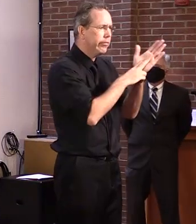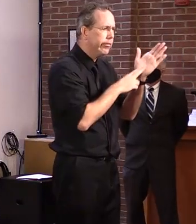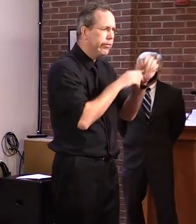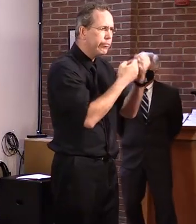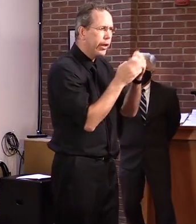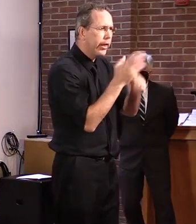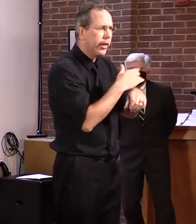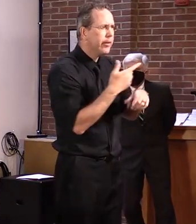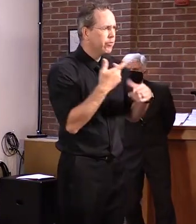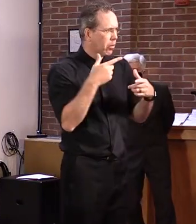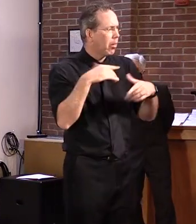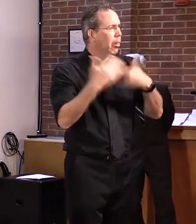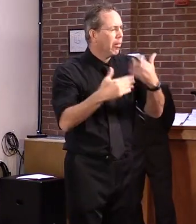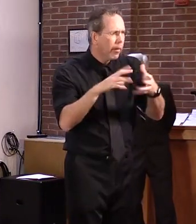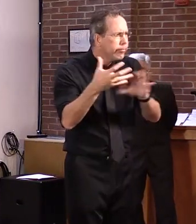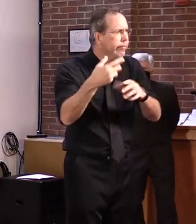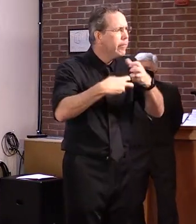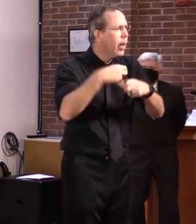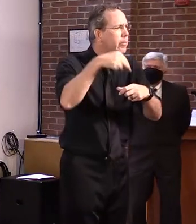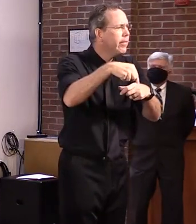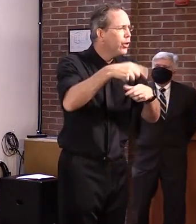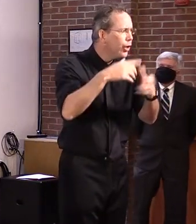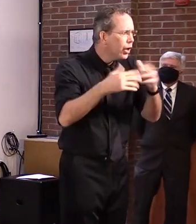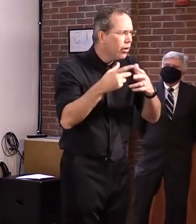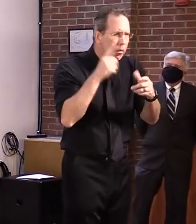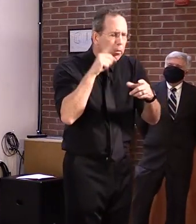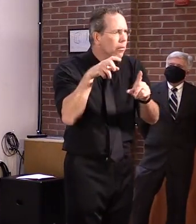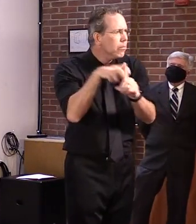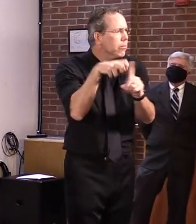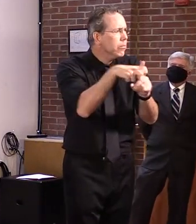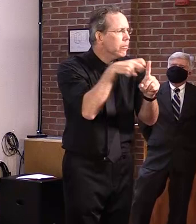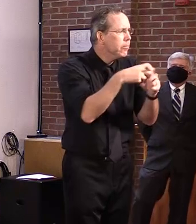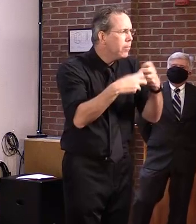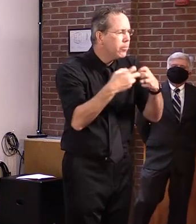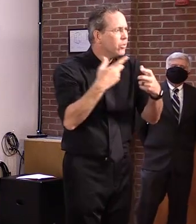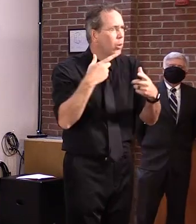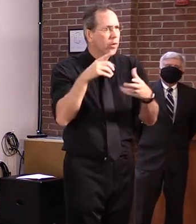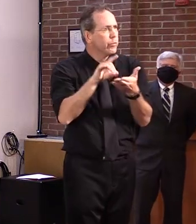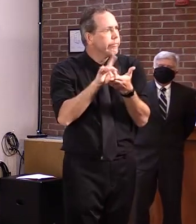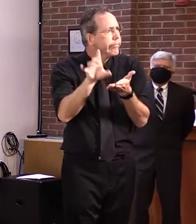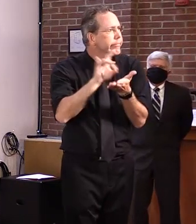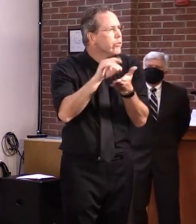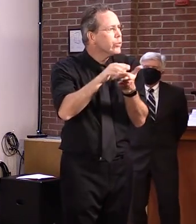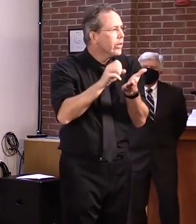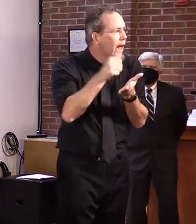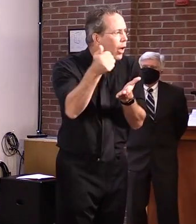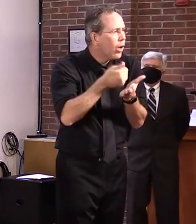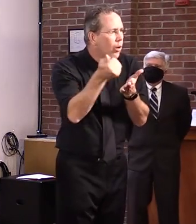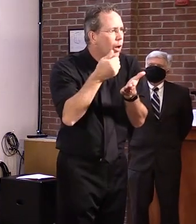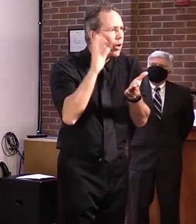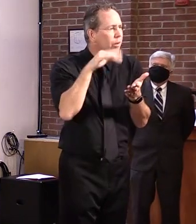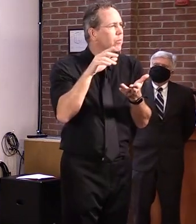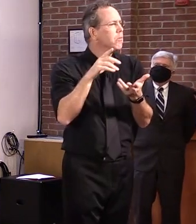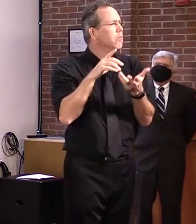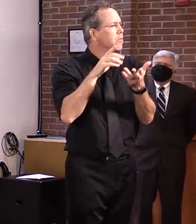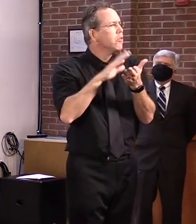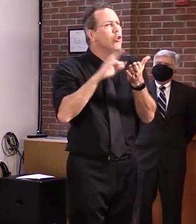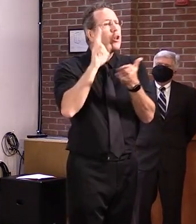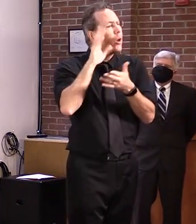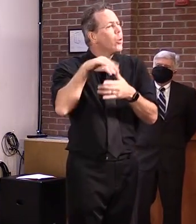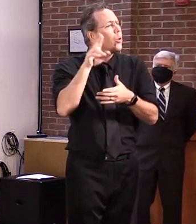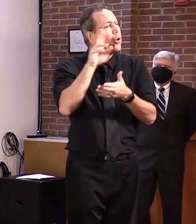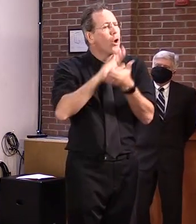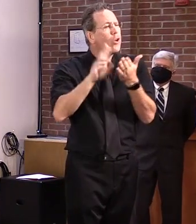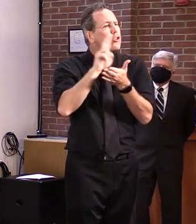tracking that kind of information. Uh, obviously universities do provide statistical reports on student discipline. So